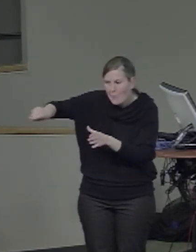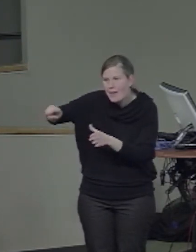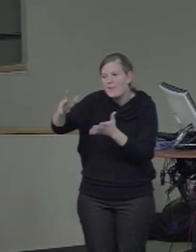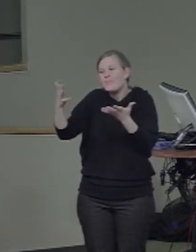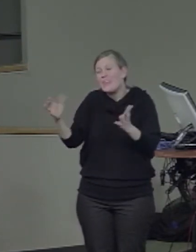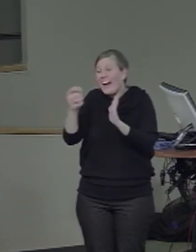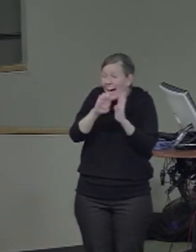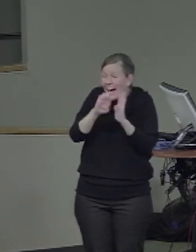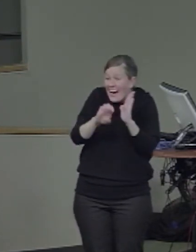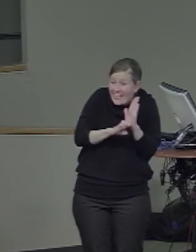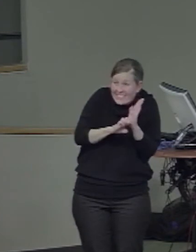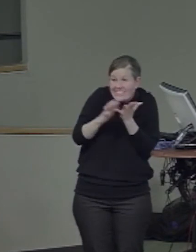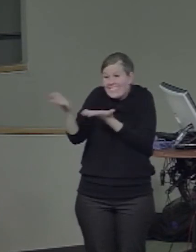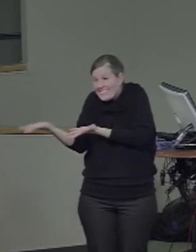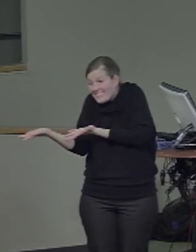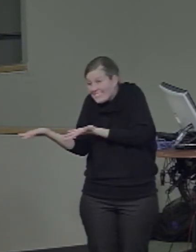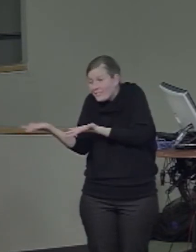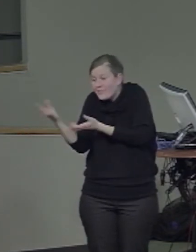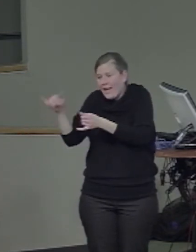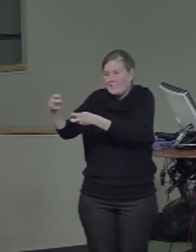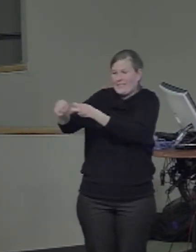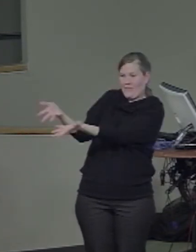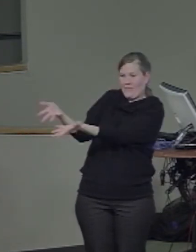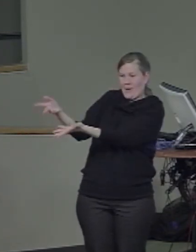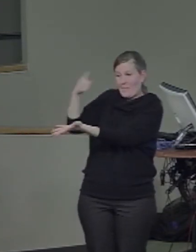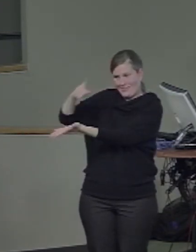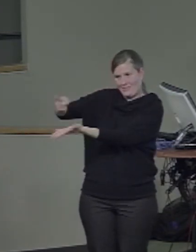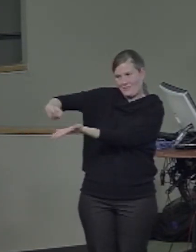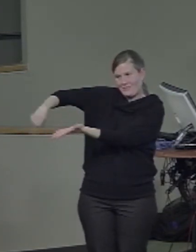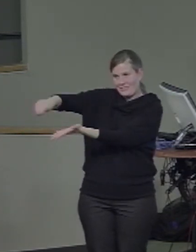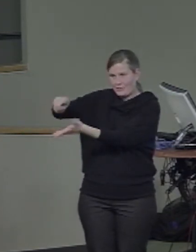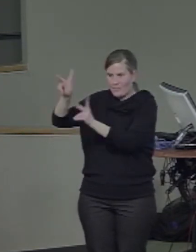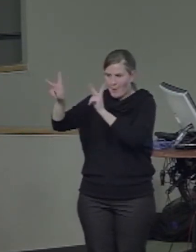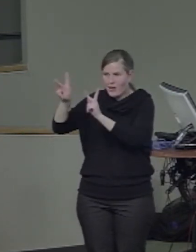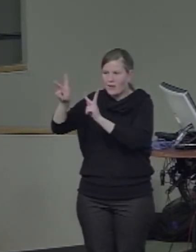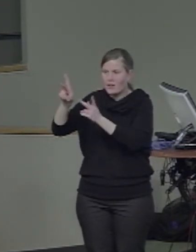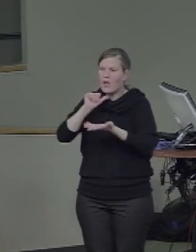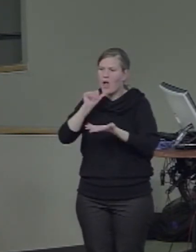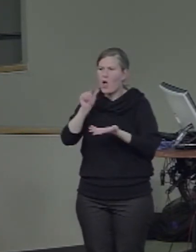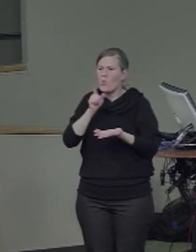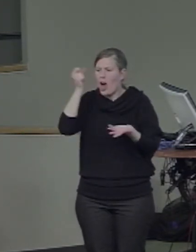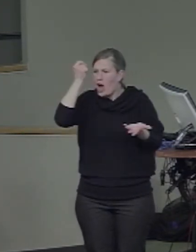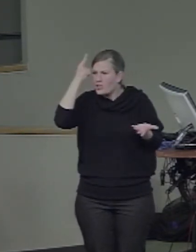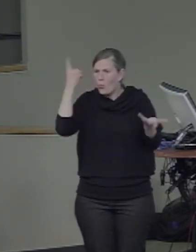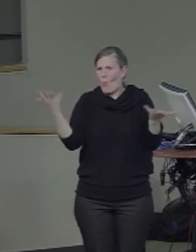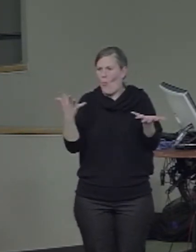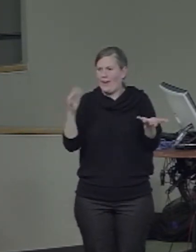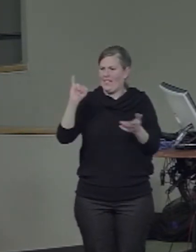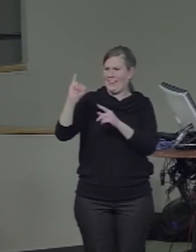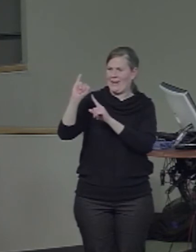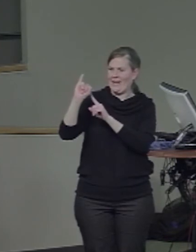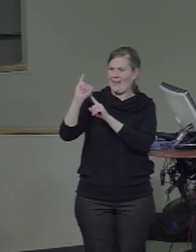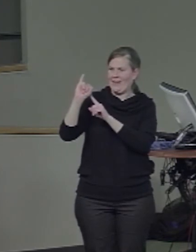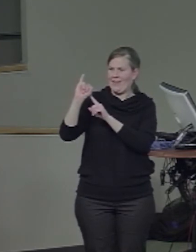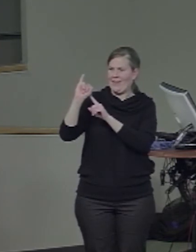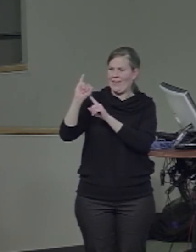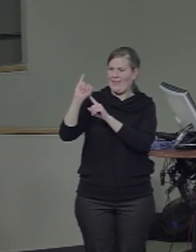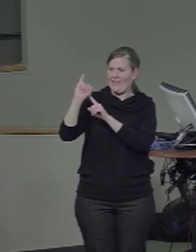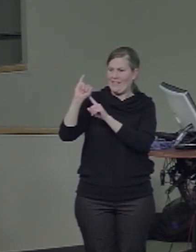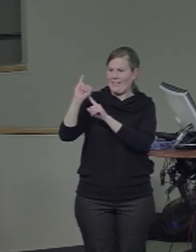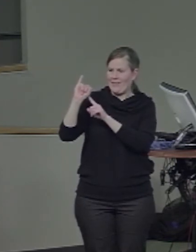don't understand what, you know, informed consent means and what culturally